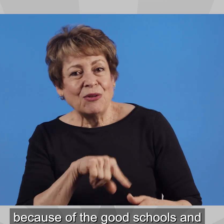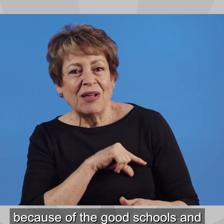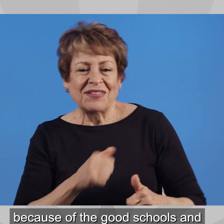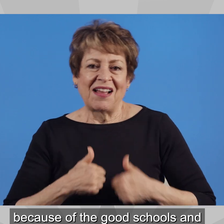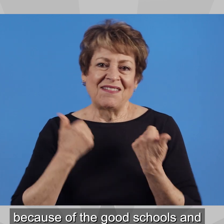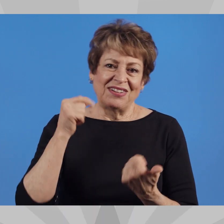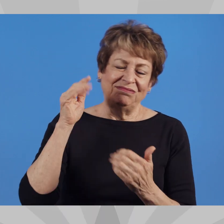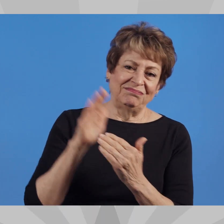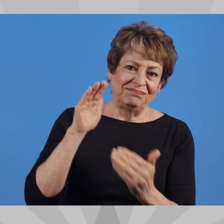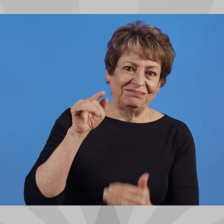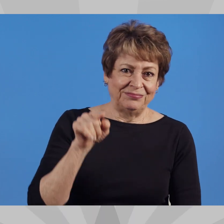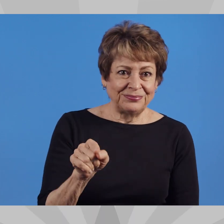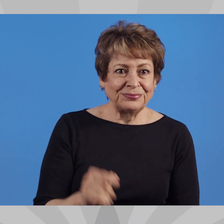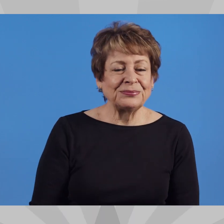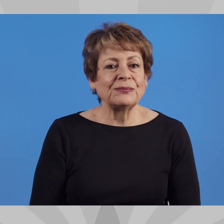QUALITY OF LIFE.